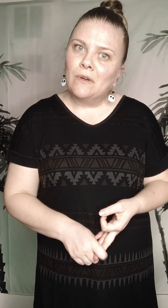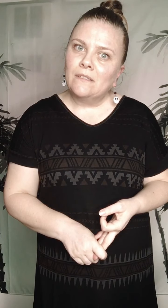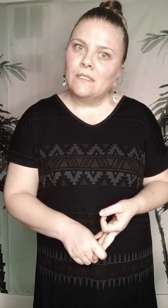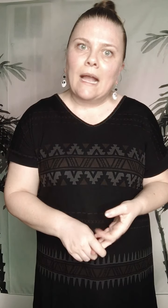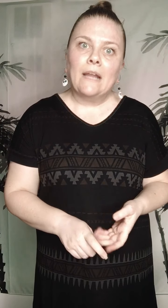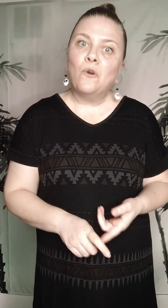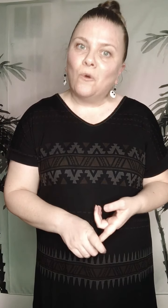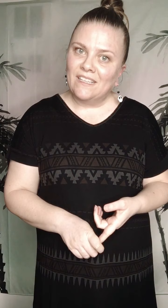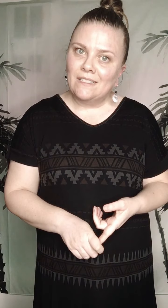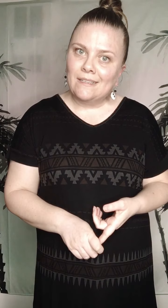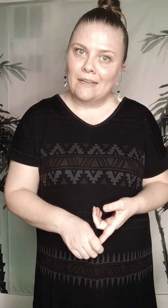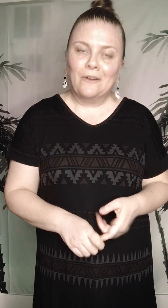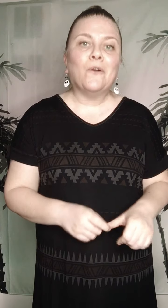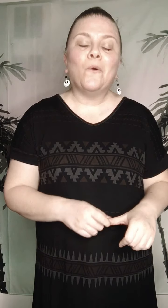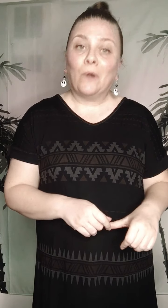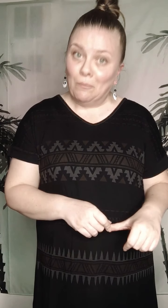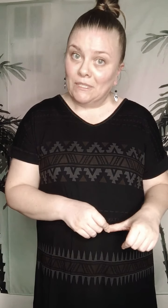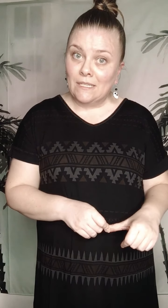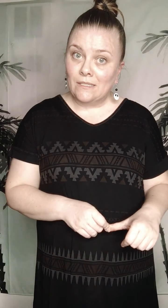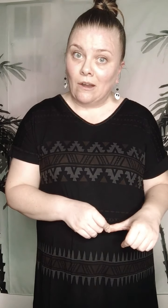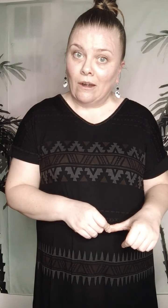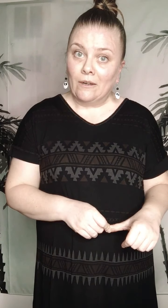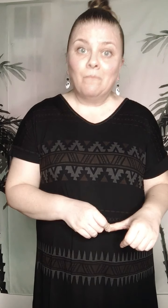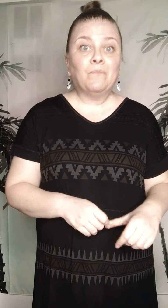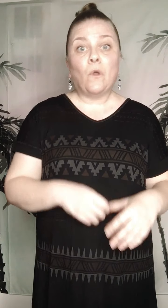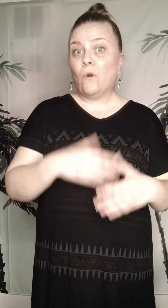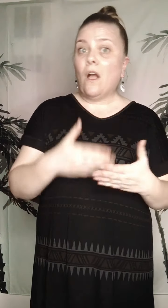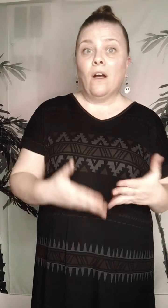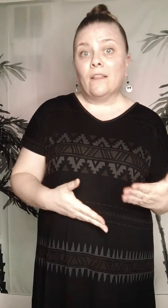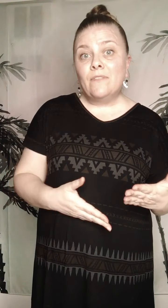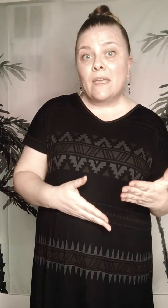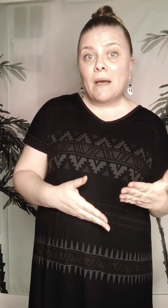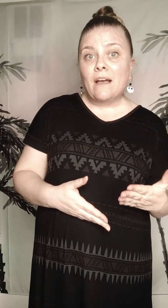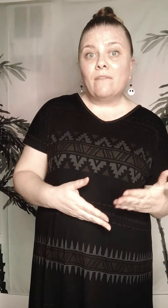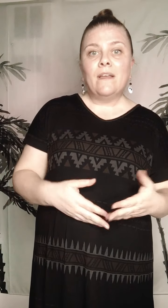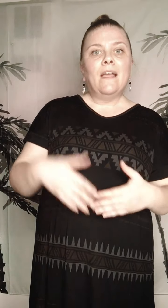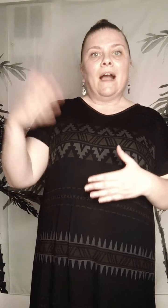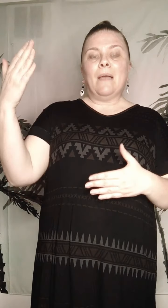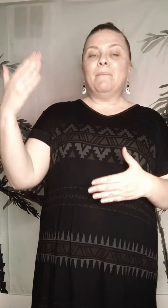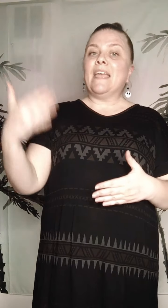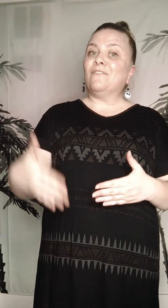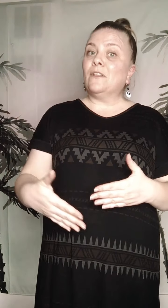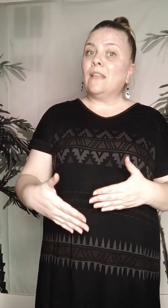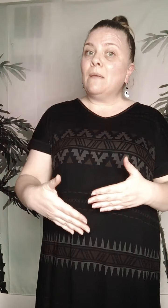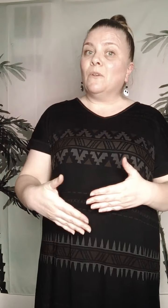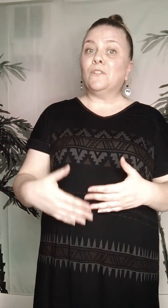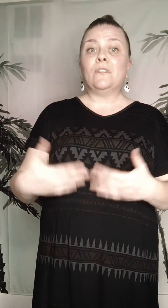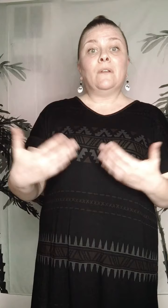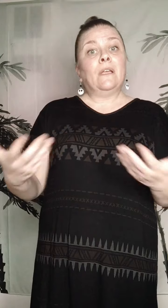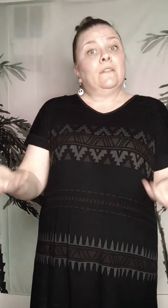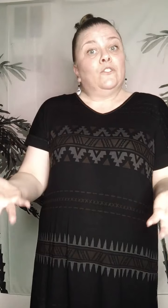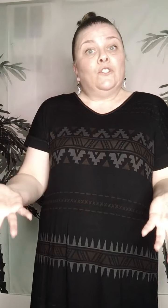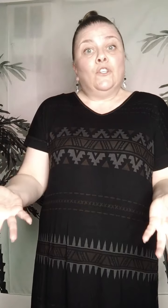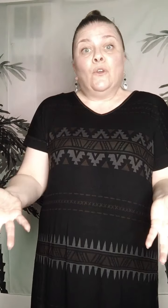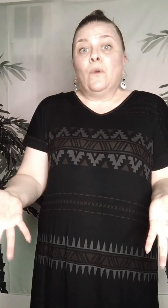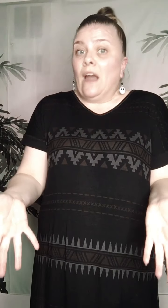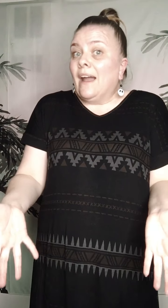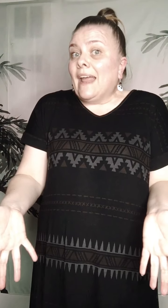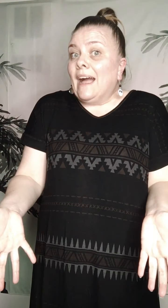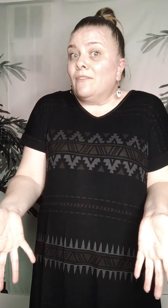inside or a sticker or a business card or all of the above. I'm paying for the labels. Do you not have a